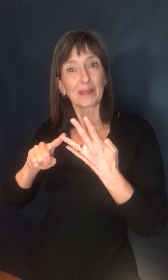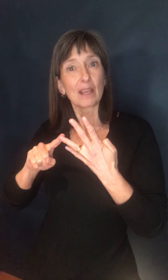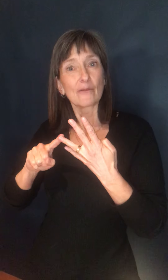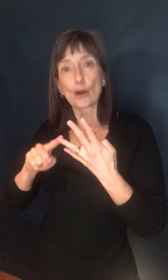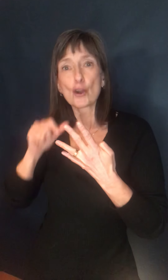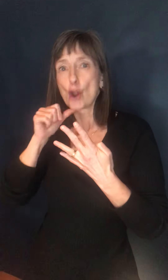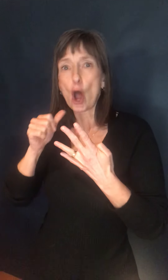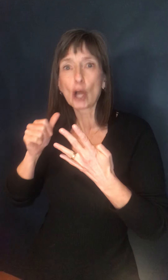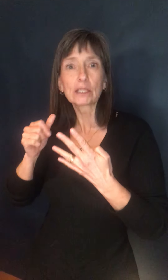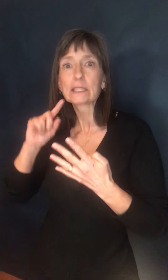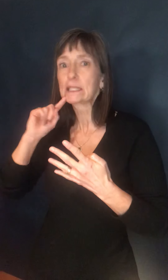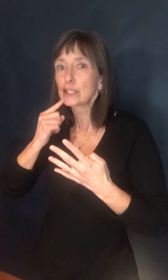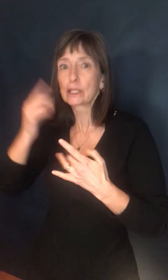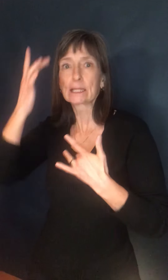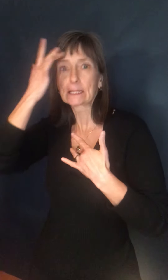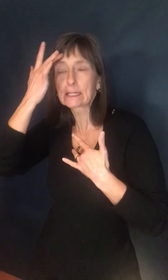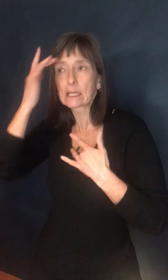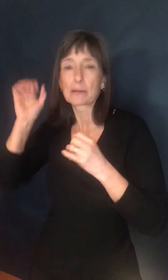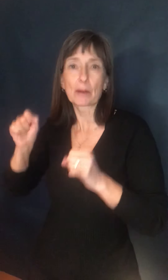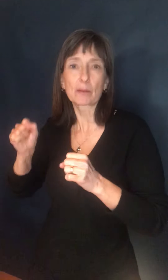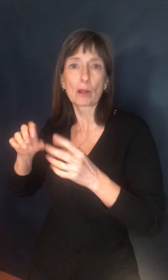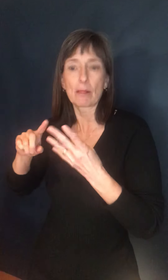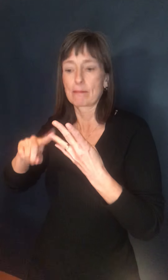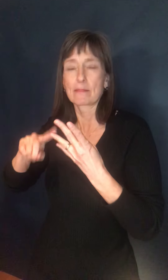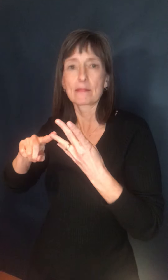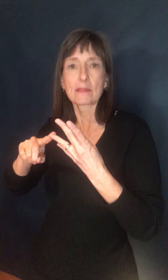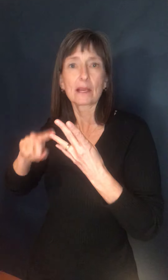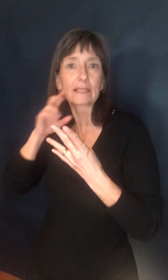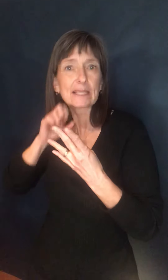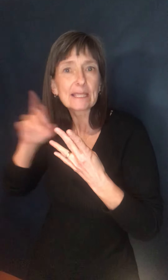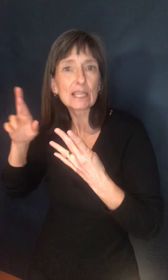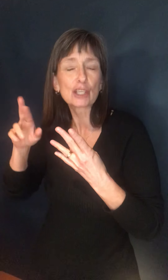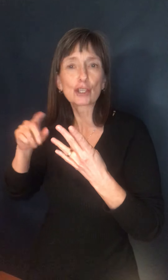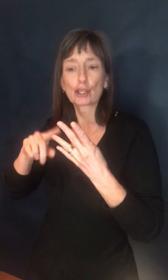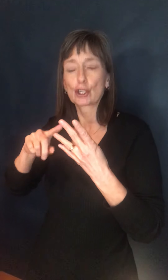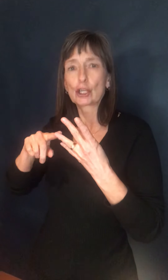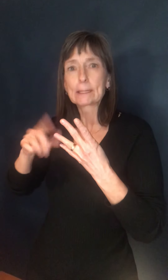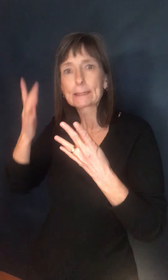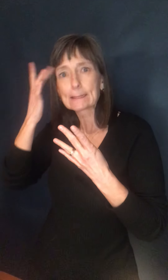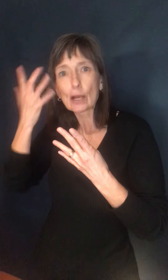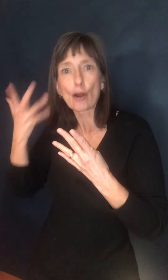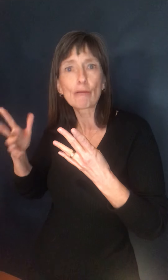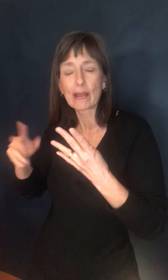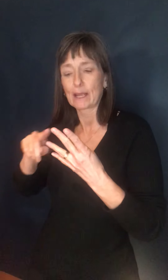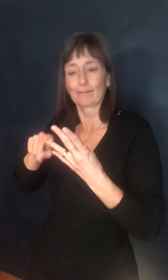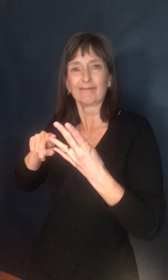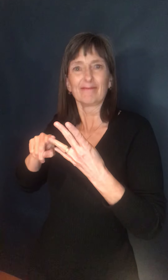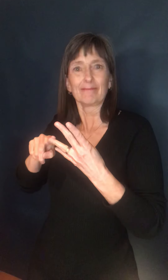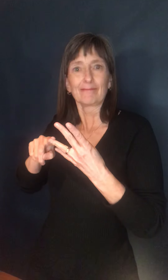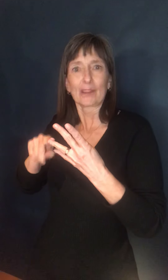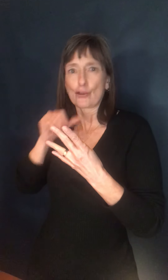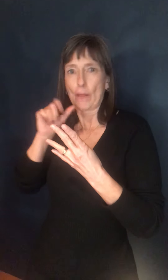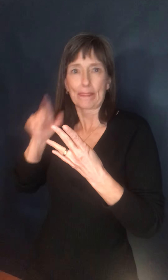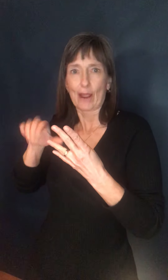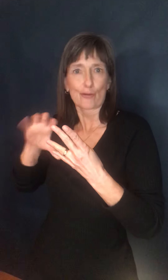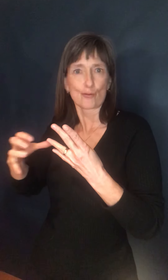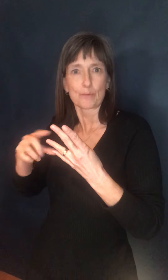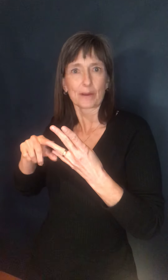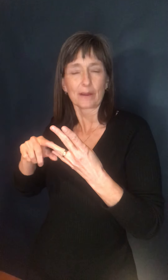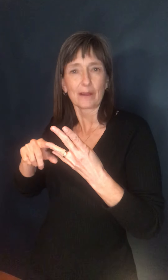that same severe risk category for severe disease. Um, and you know, we don't want to be too prescriptive. We need to have some room